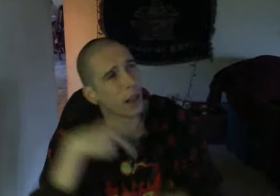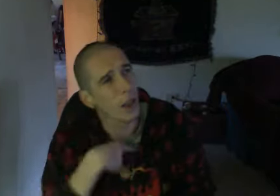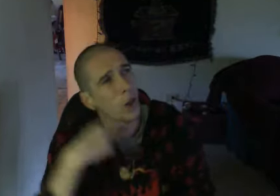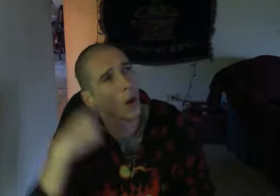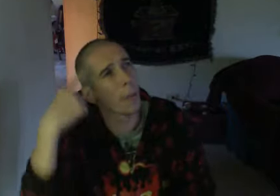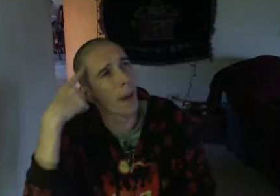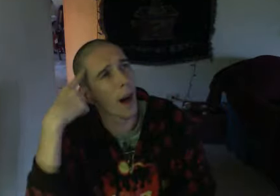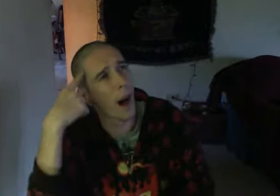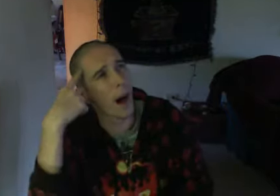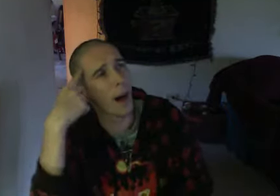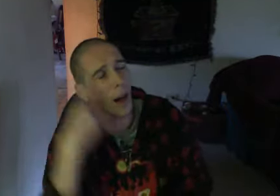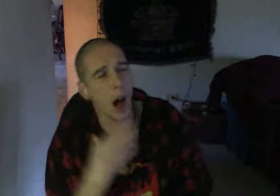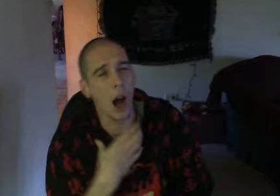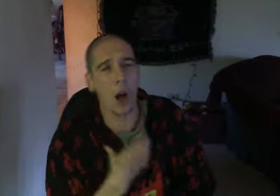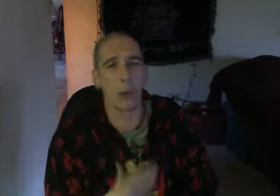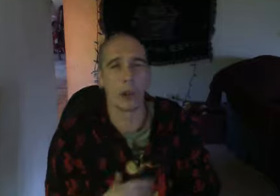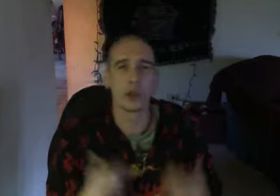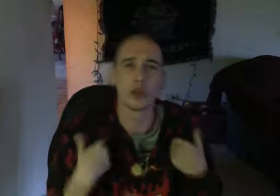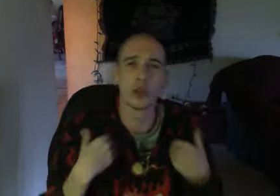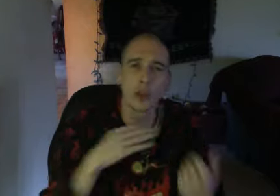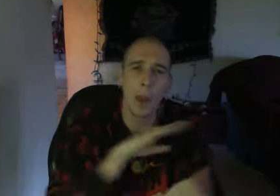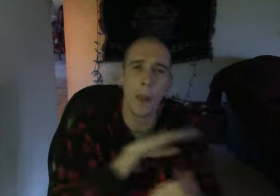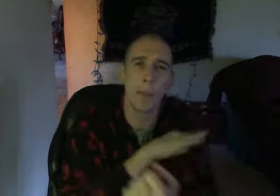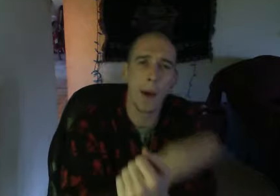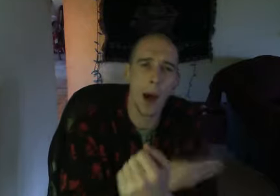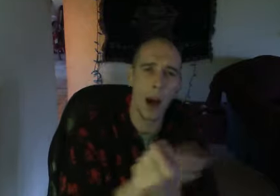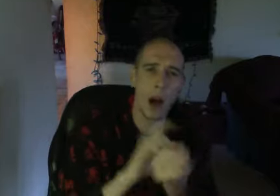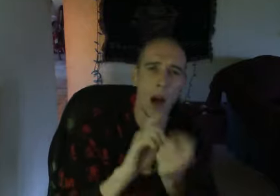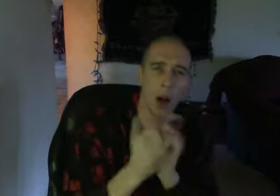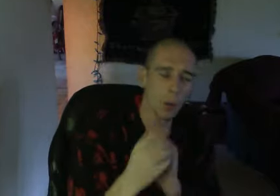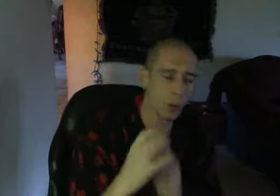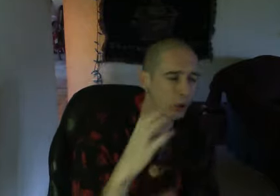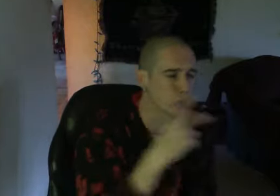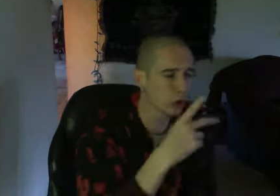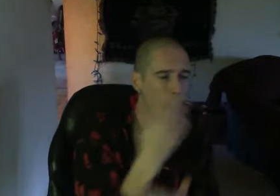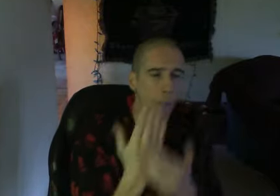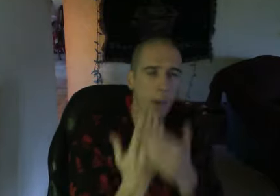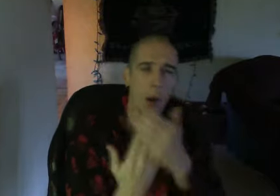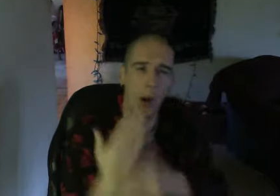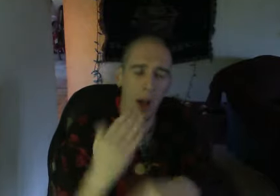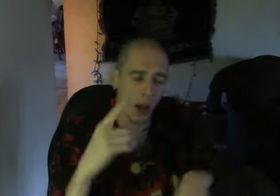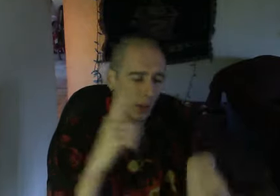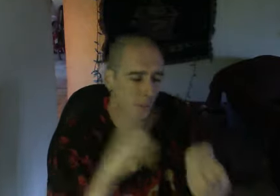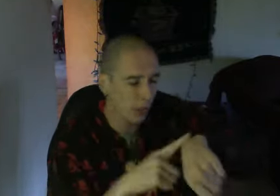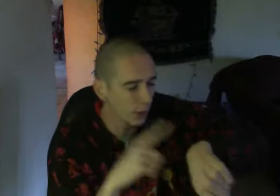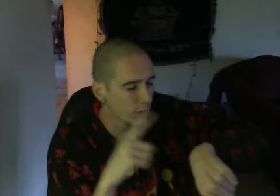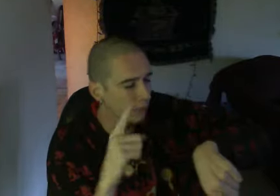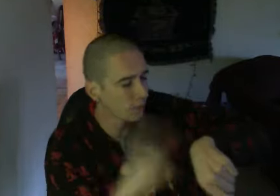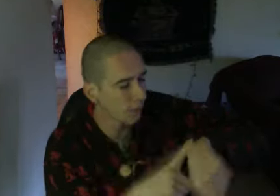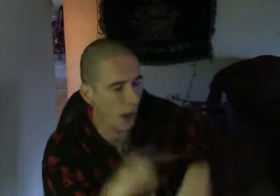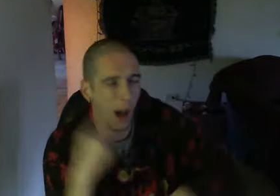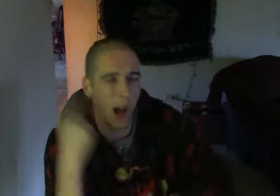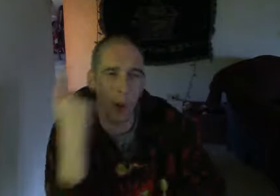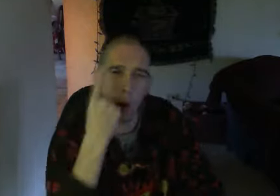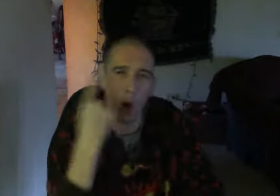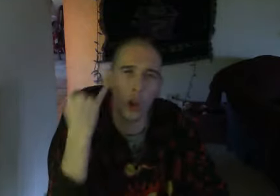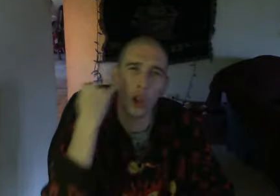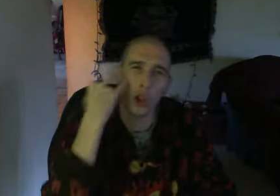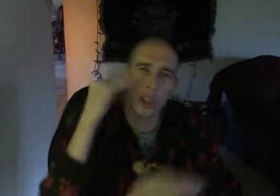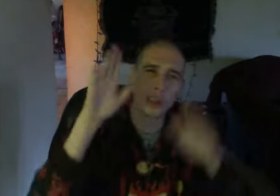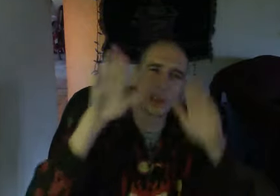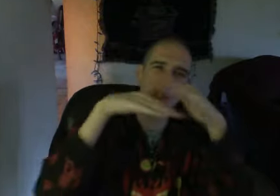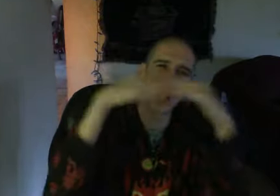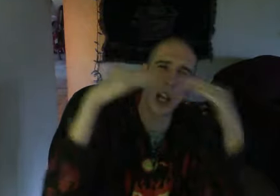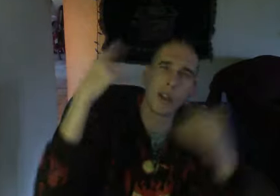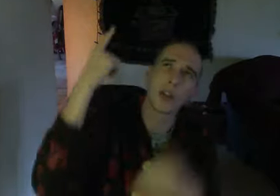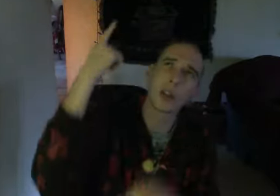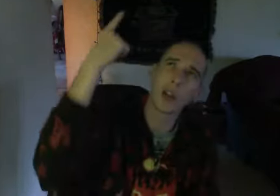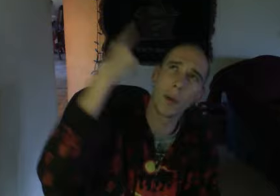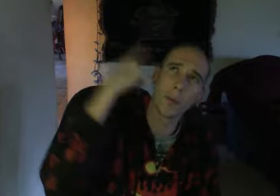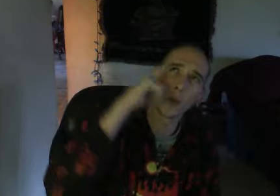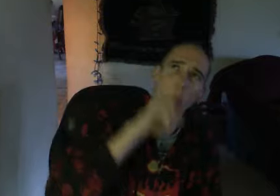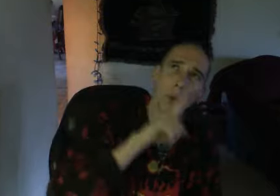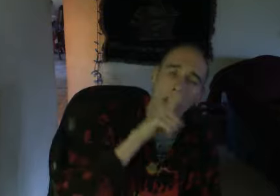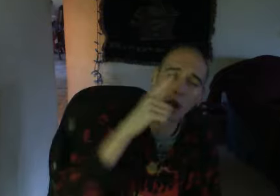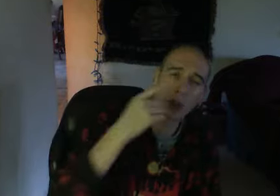clear my mind I wish that I had the power Turn back last year's of time I wonder if there's a heaven up there for